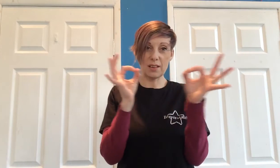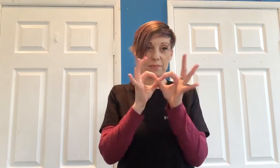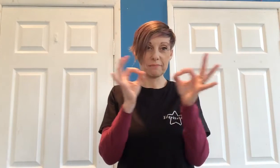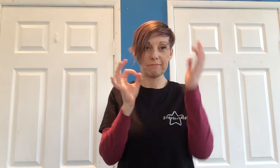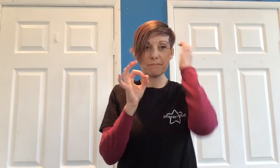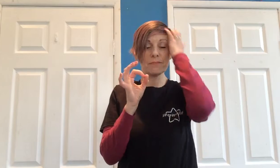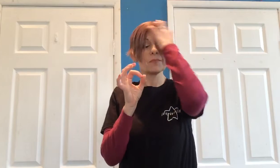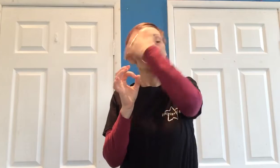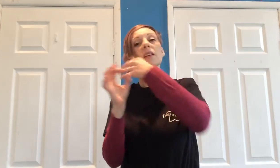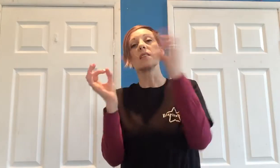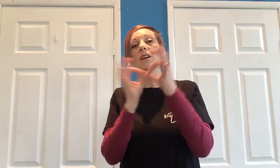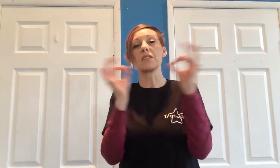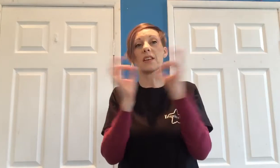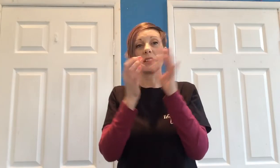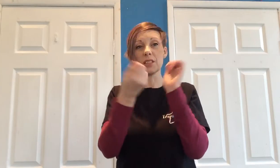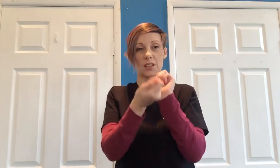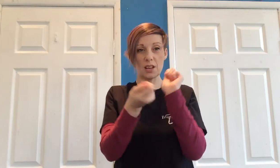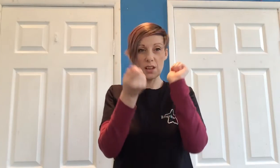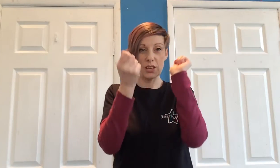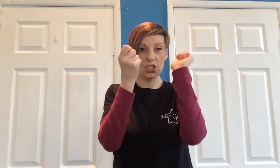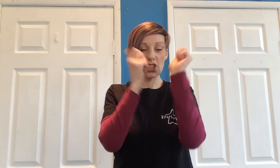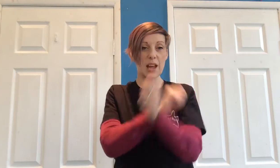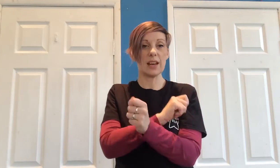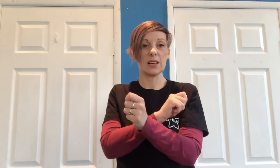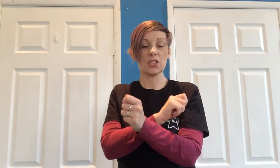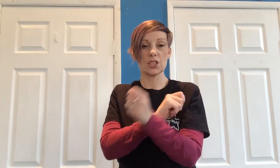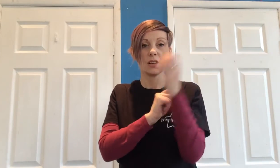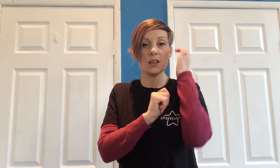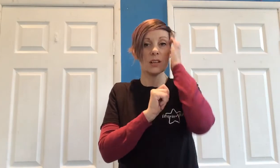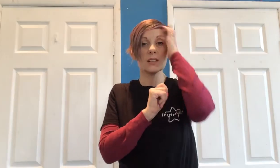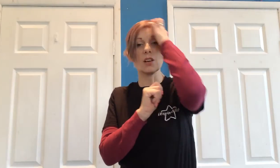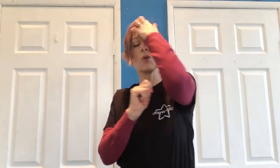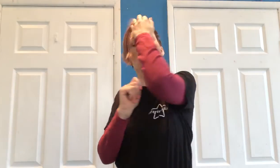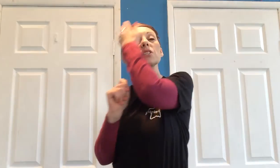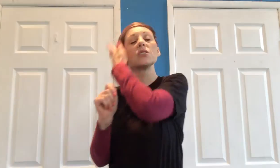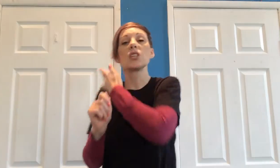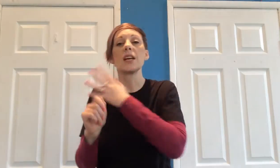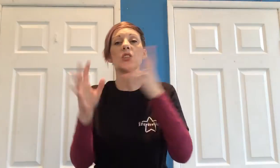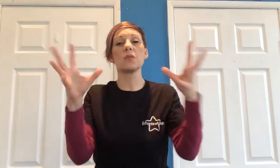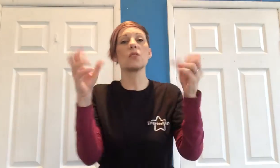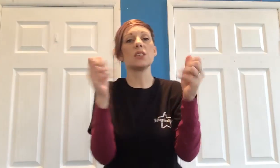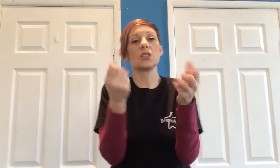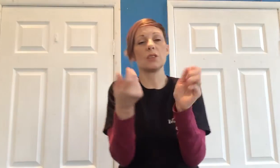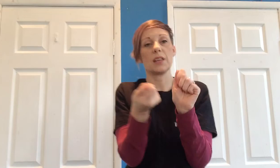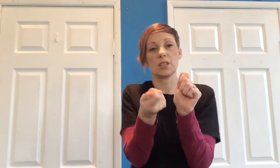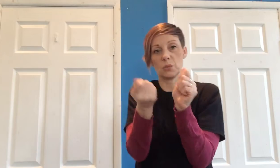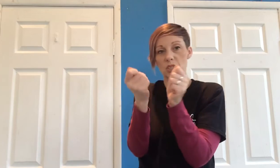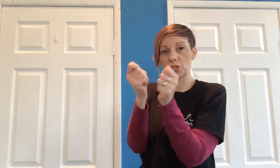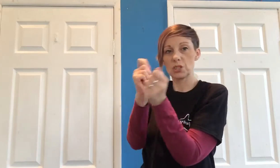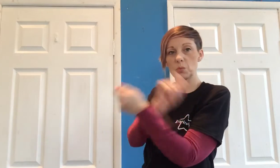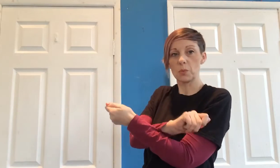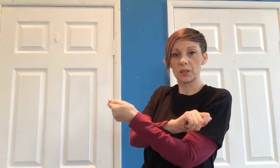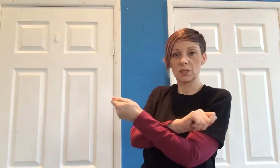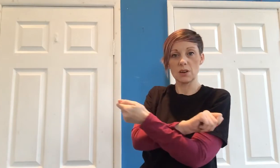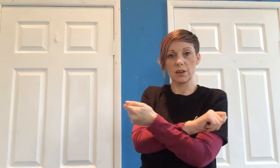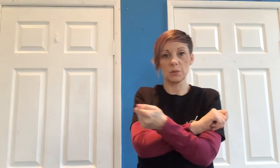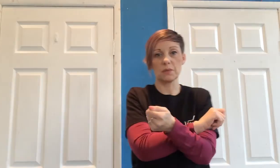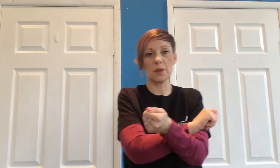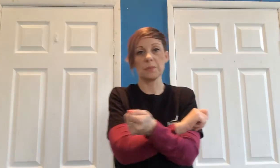nothing's gonna change so when we do change we've got these two things and we just swap in sides with them